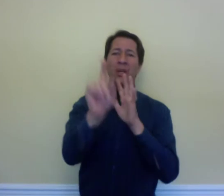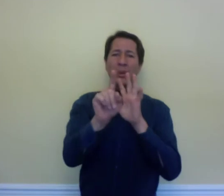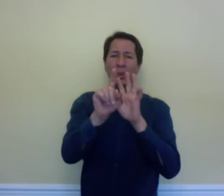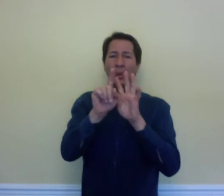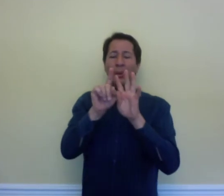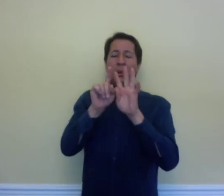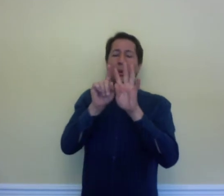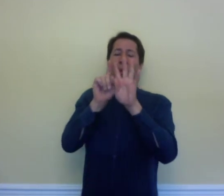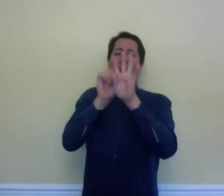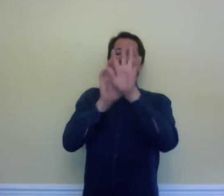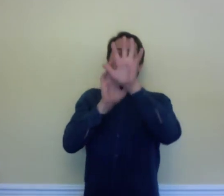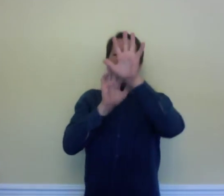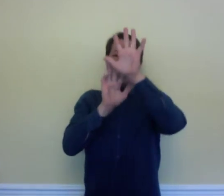bit about them?